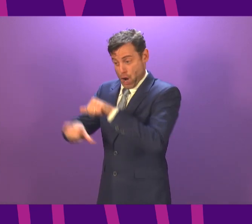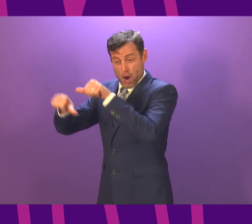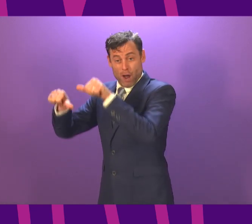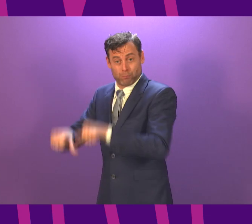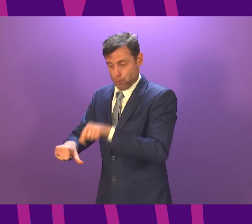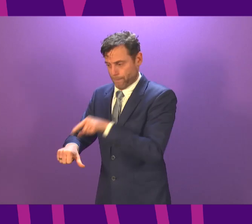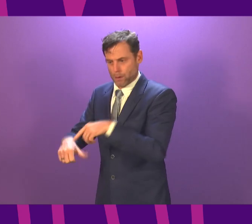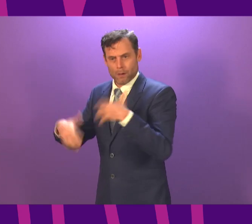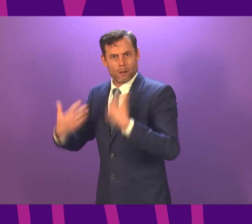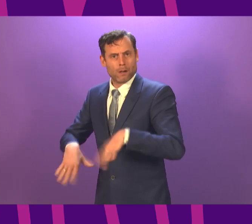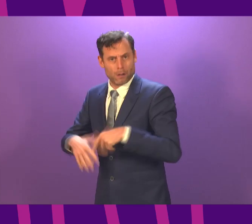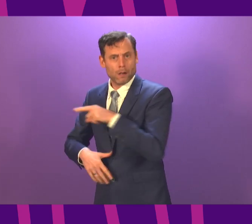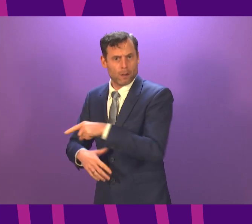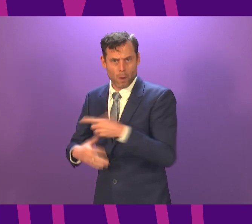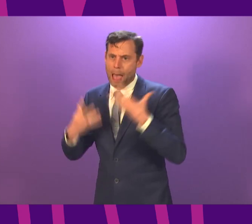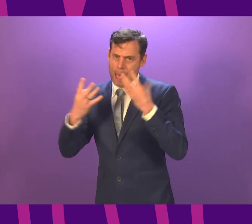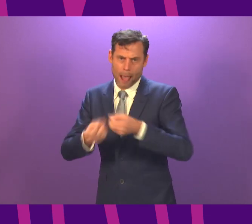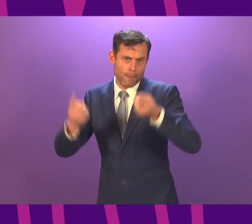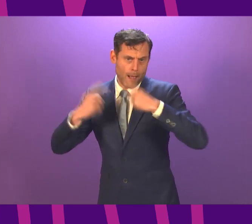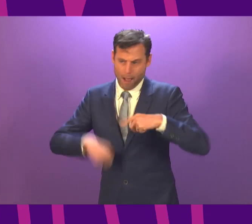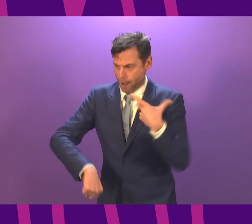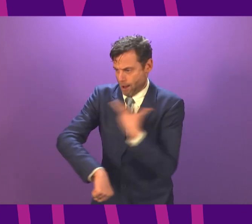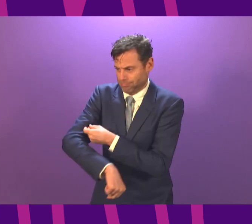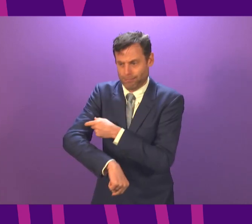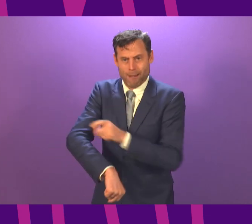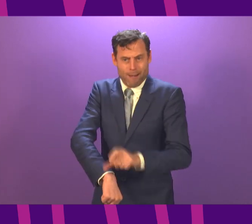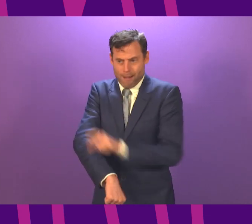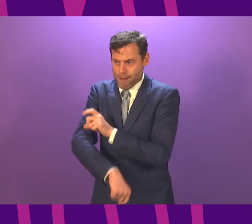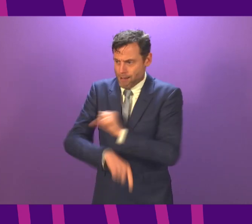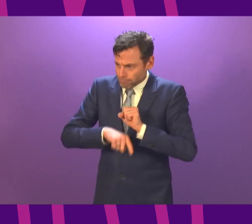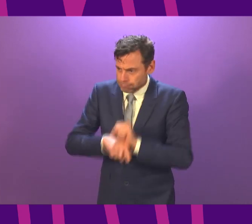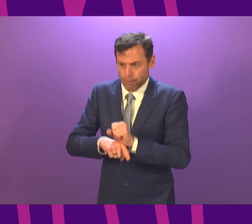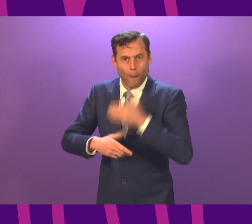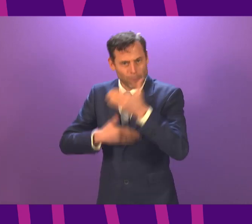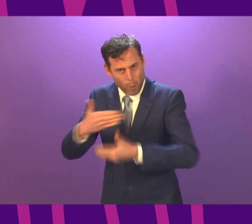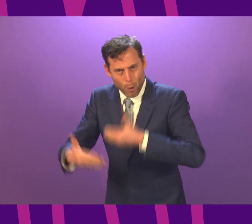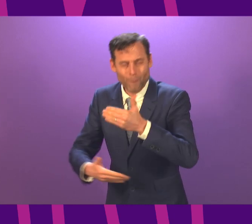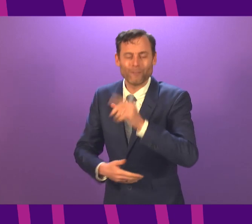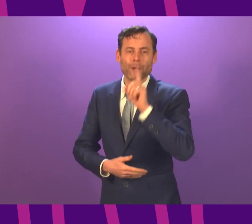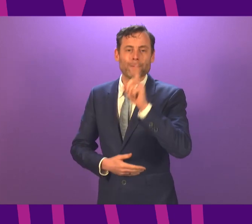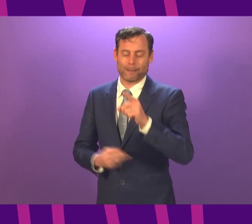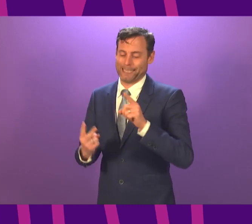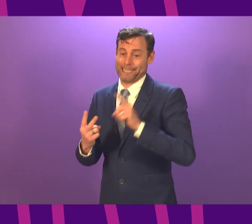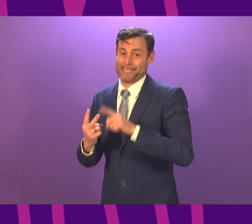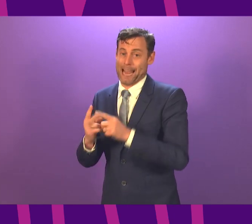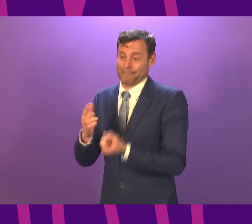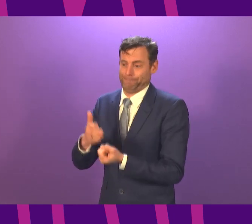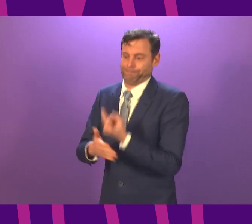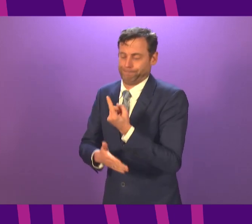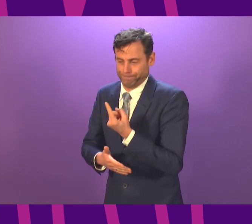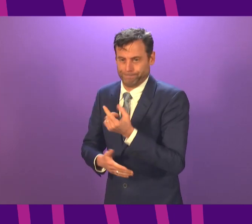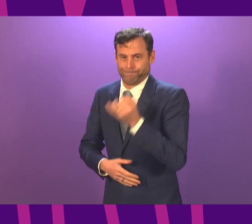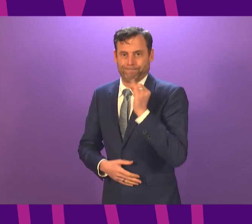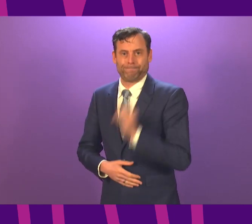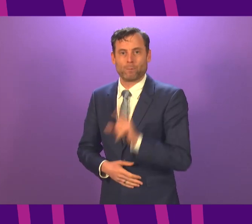and it does offer us the way out of this pandemic. But the other, the new faster spreading variant of the